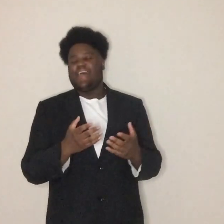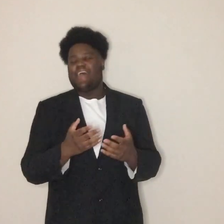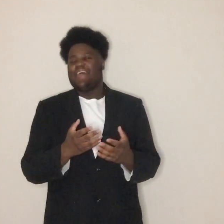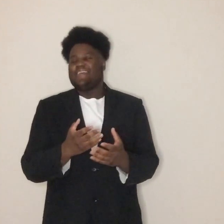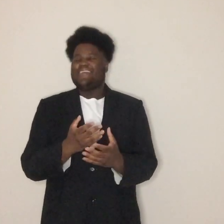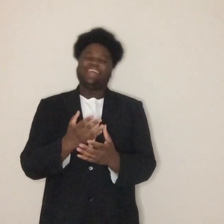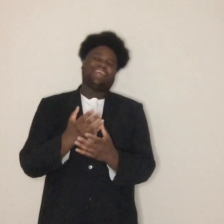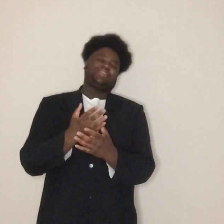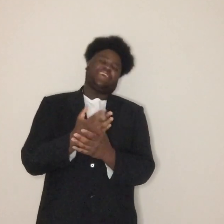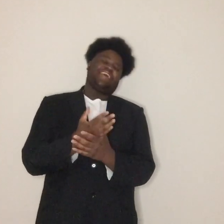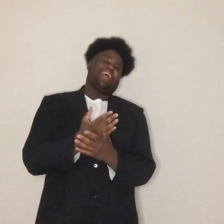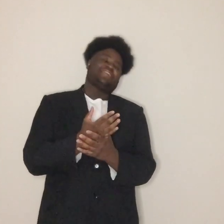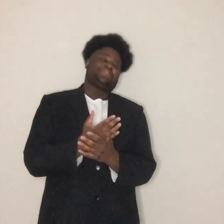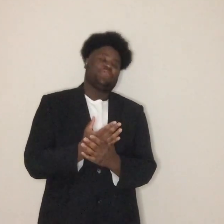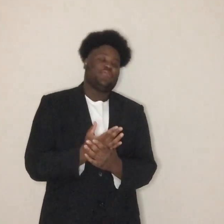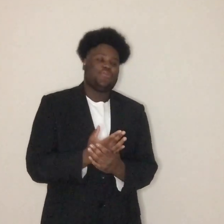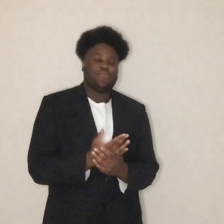It takes two